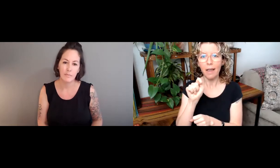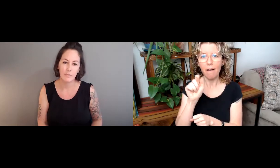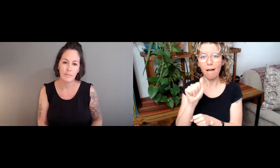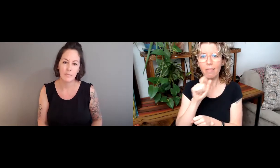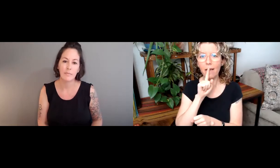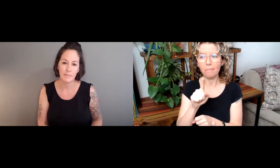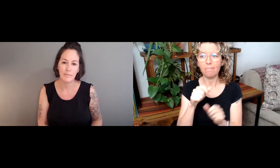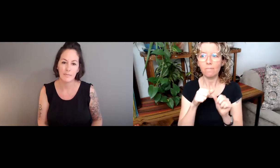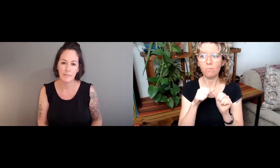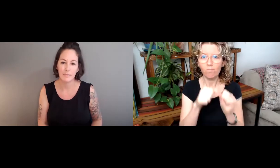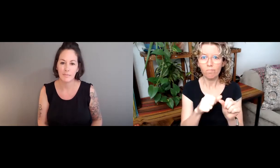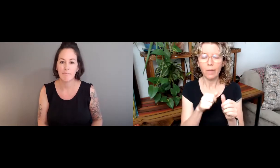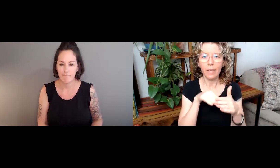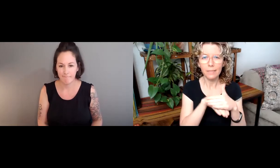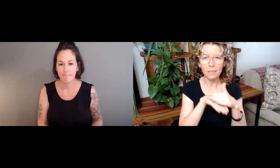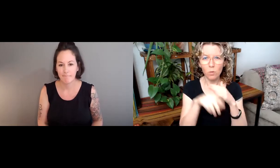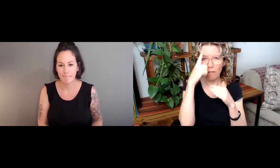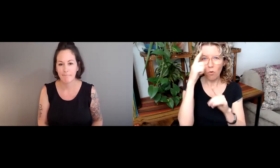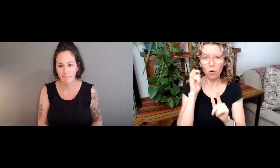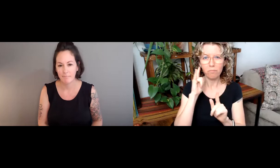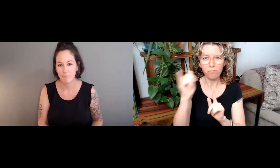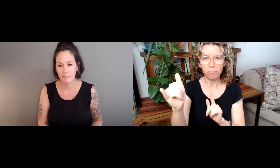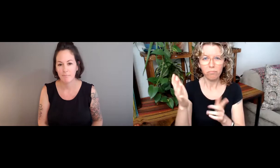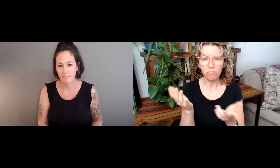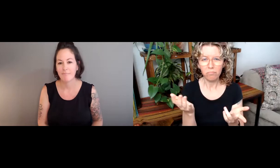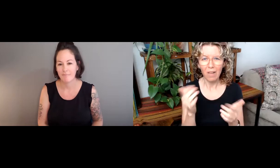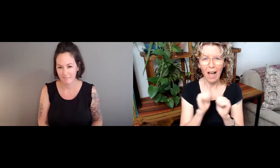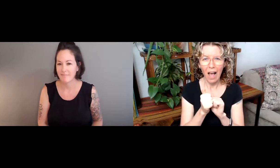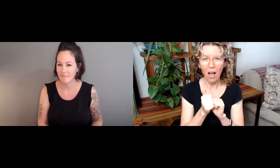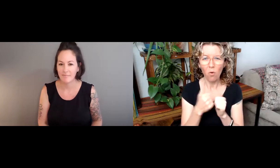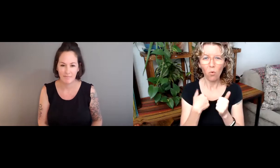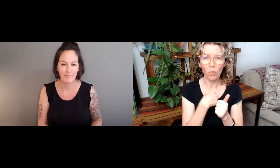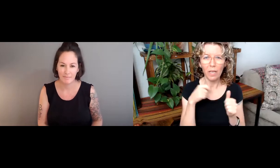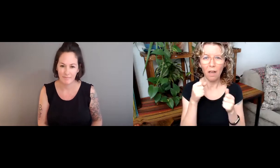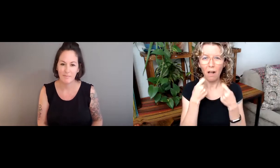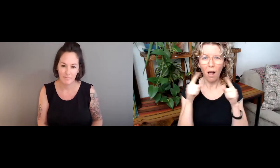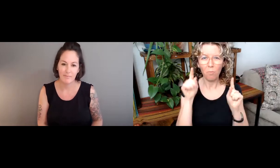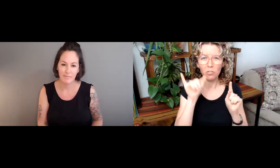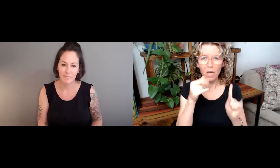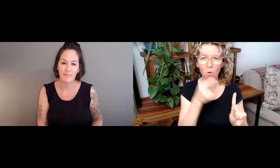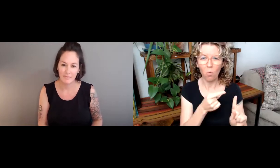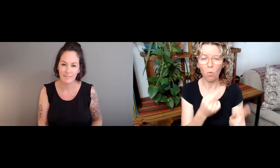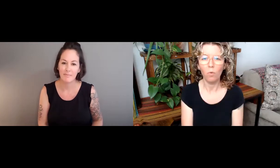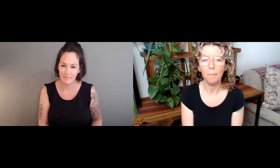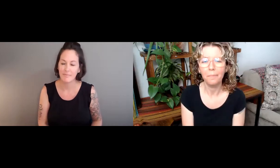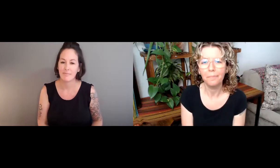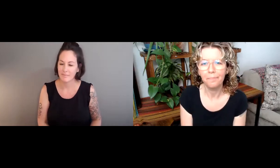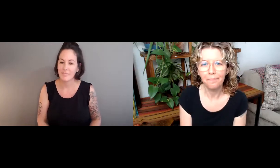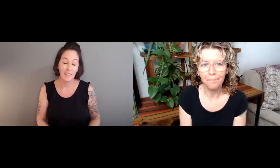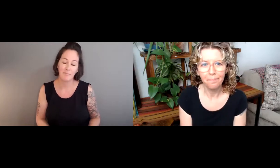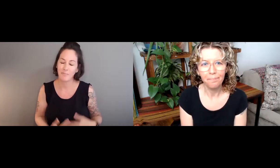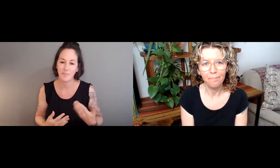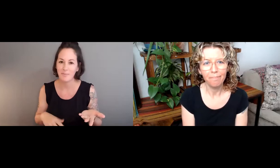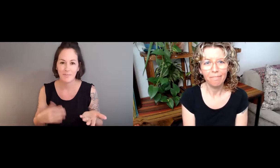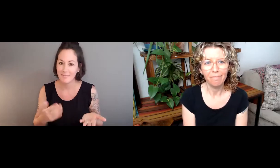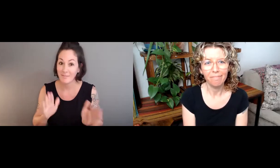ensure that we'll have data that endures and is accessible for as forever? How